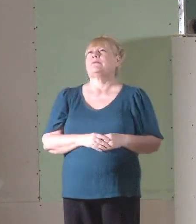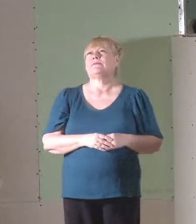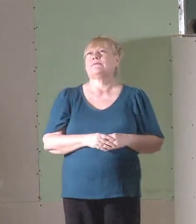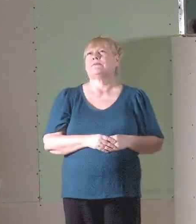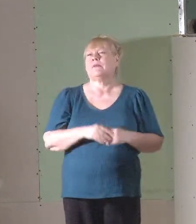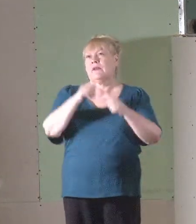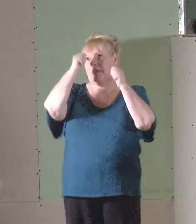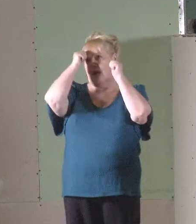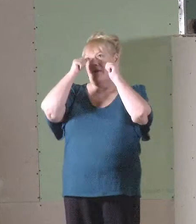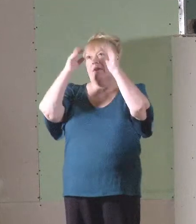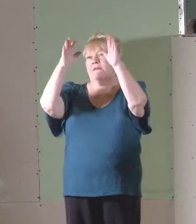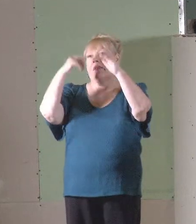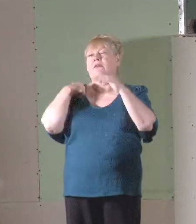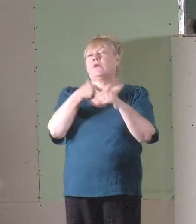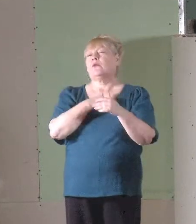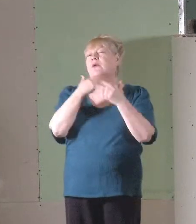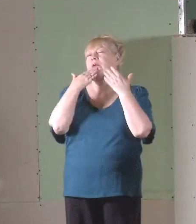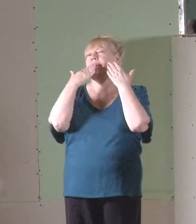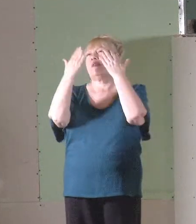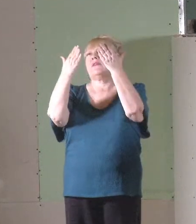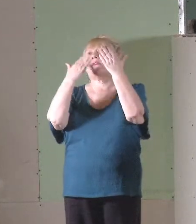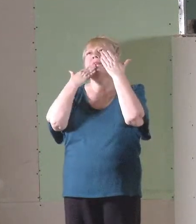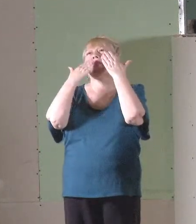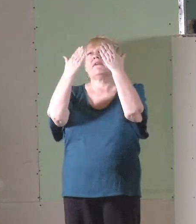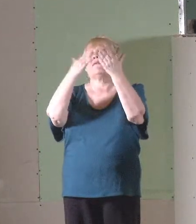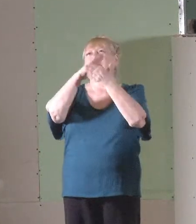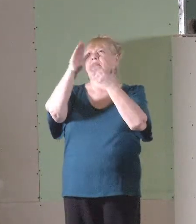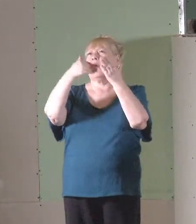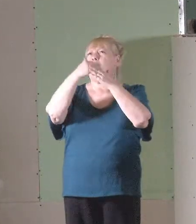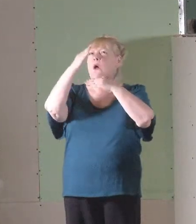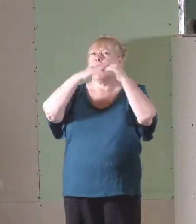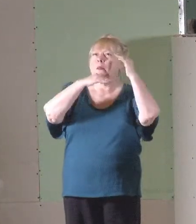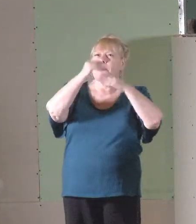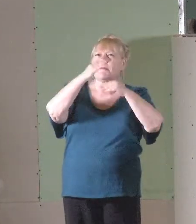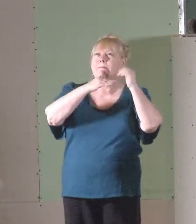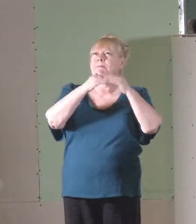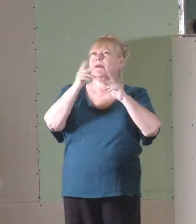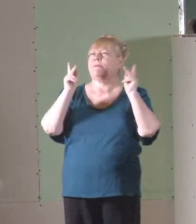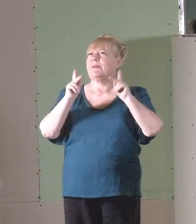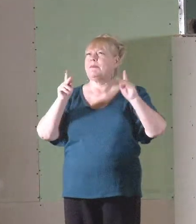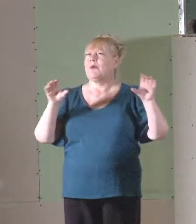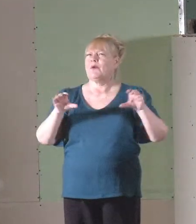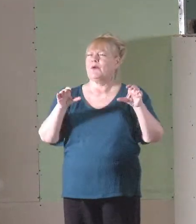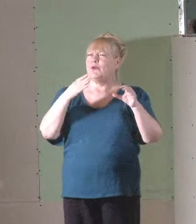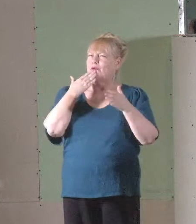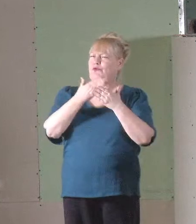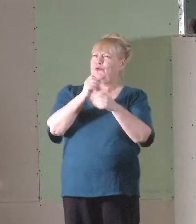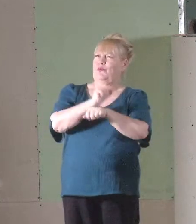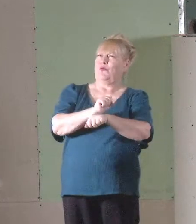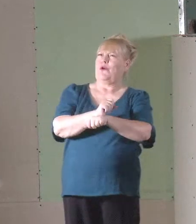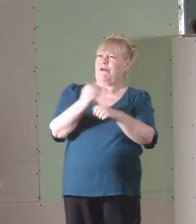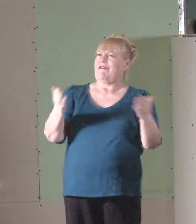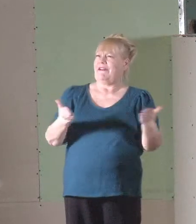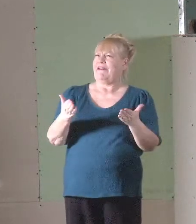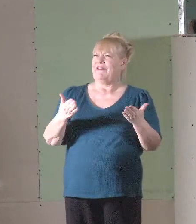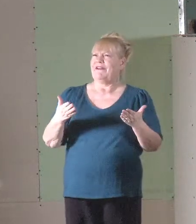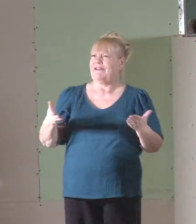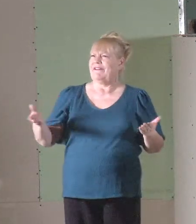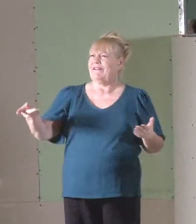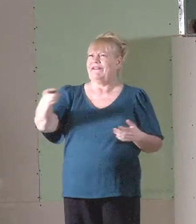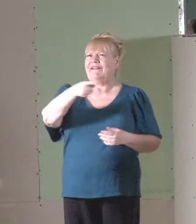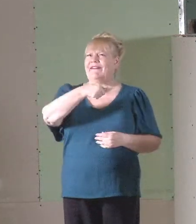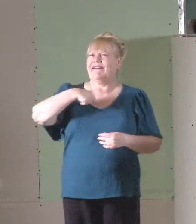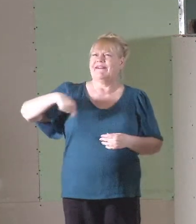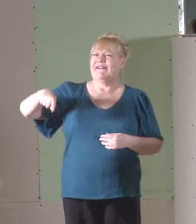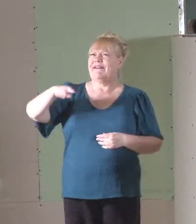Father, we are grateful that all the builders and contractors have done such a great job here on this building here